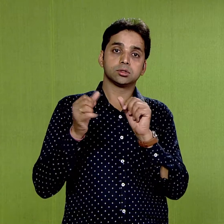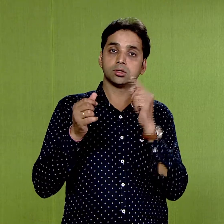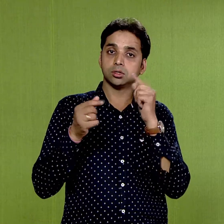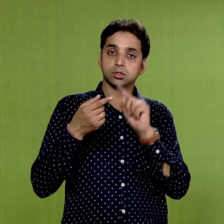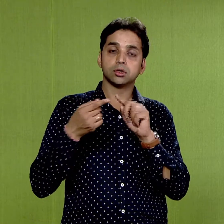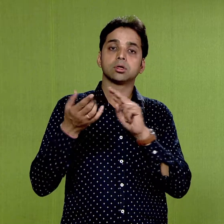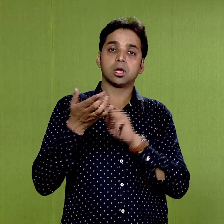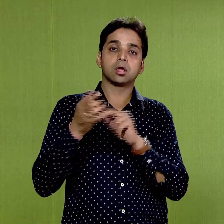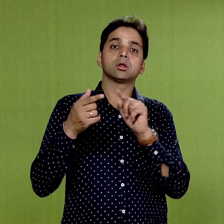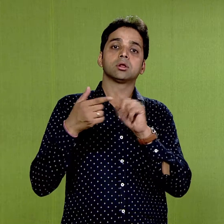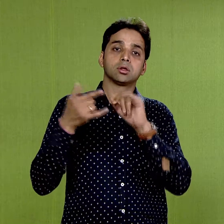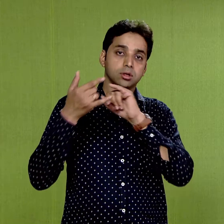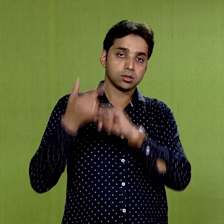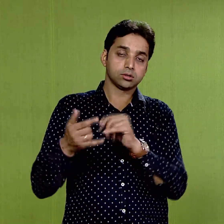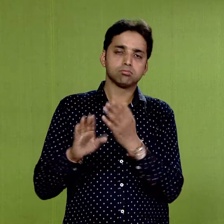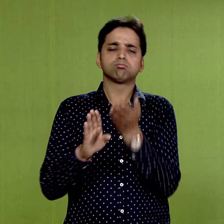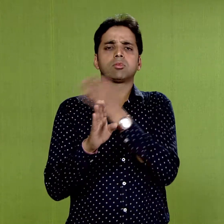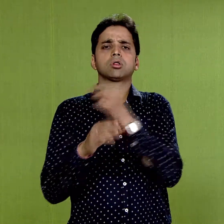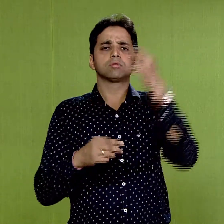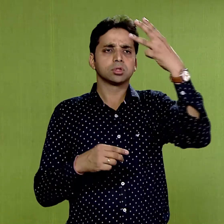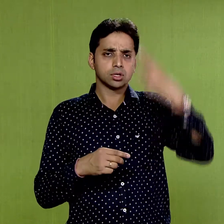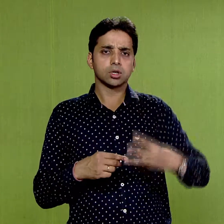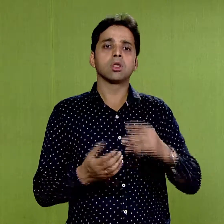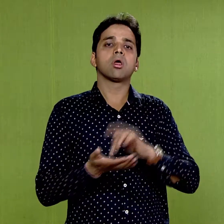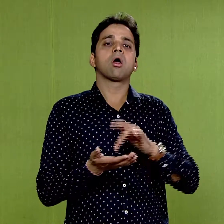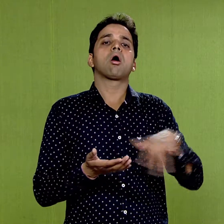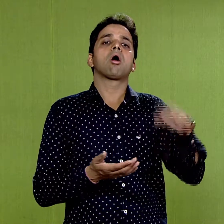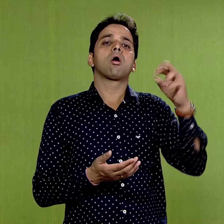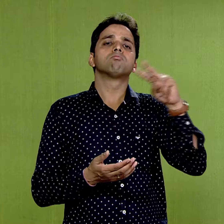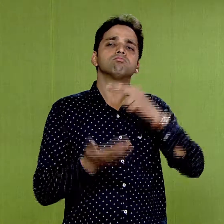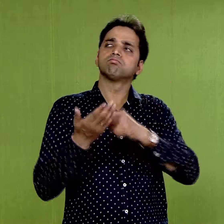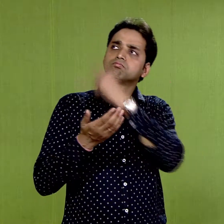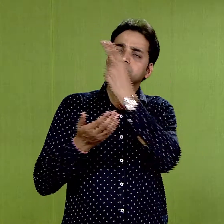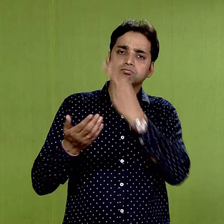While the other three are Saiva